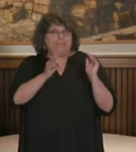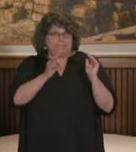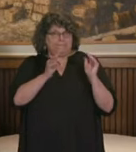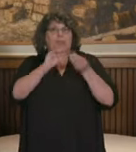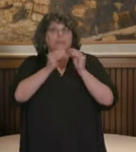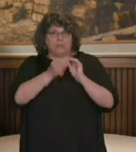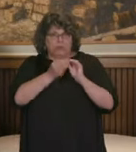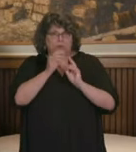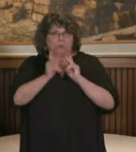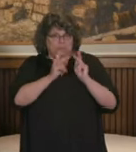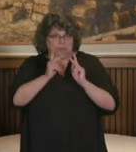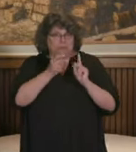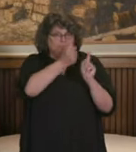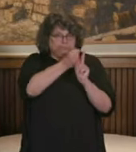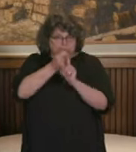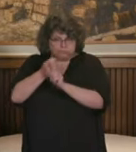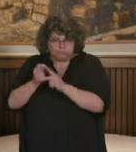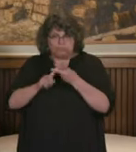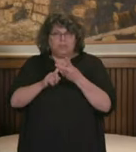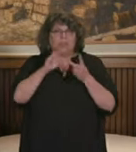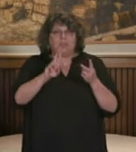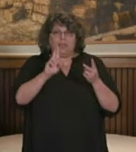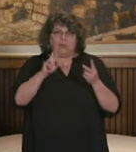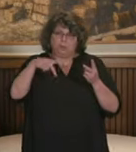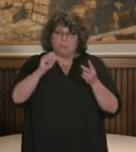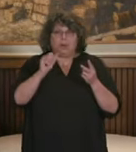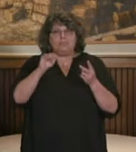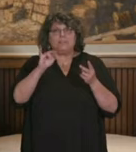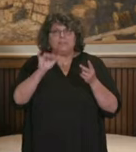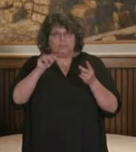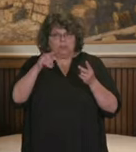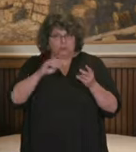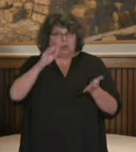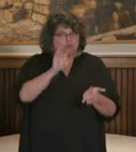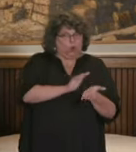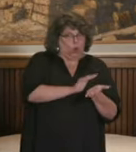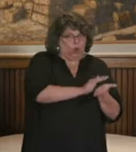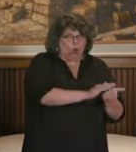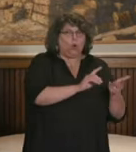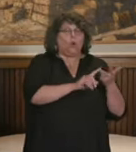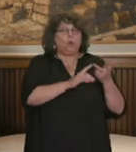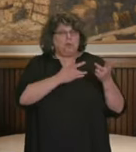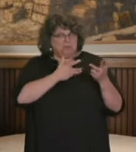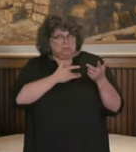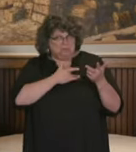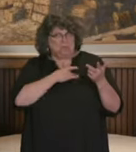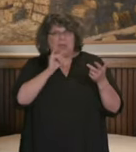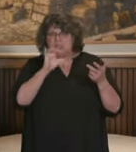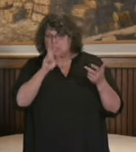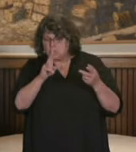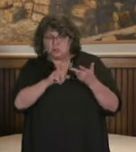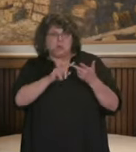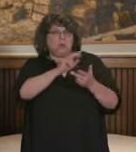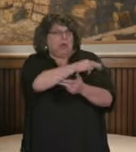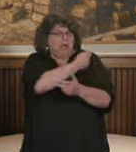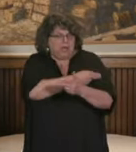of transmissions, we hold the positivity rate down, we continue to do justice to the hospitalization and ICU numbers,